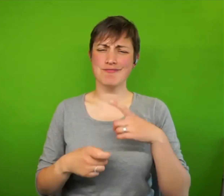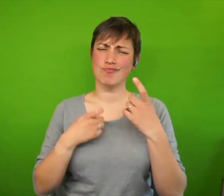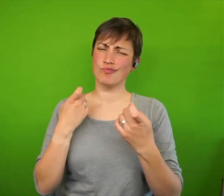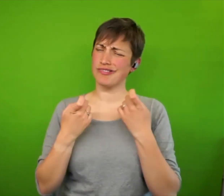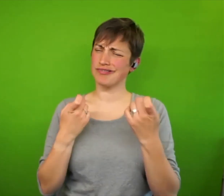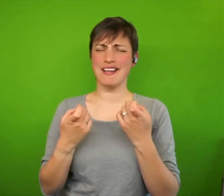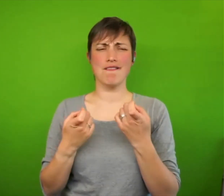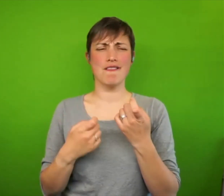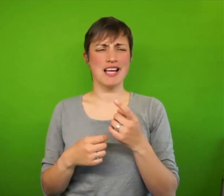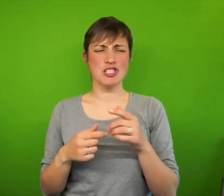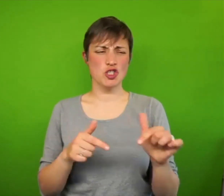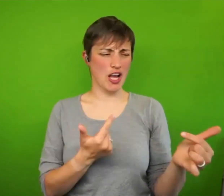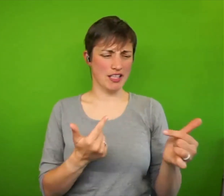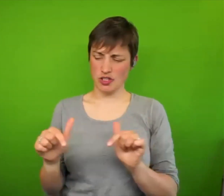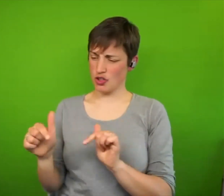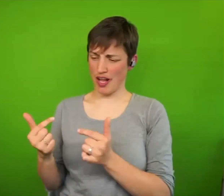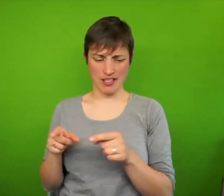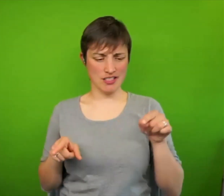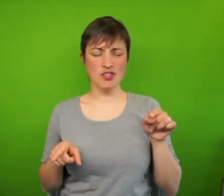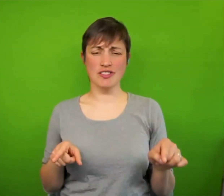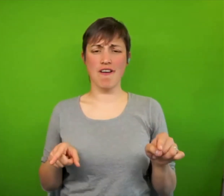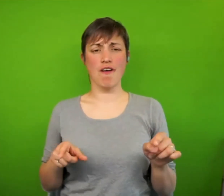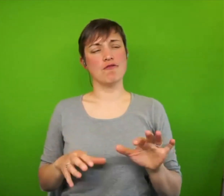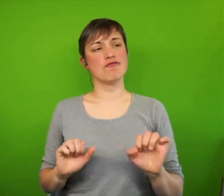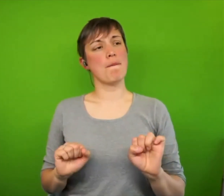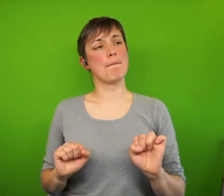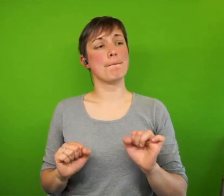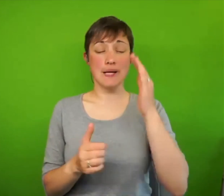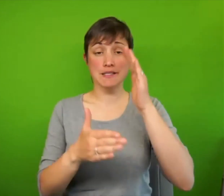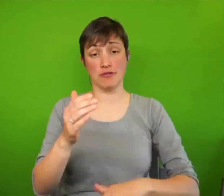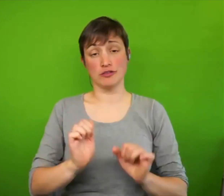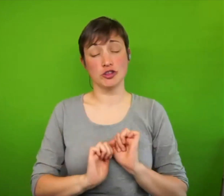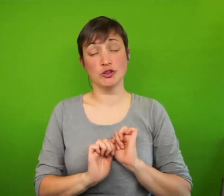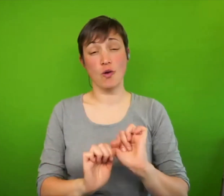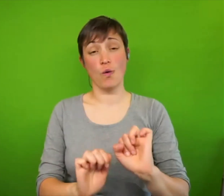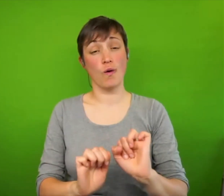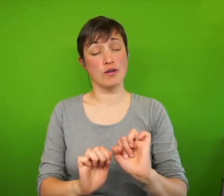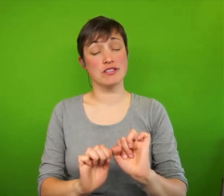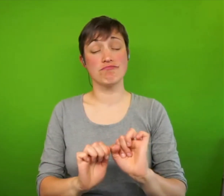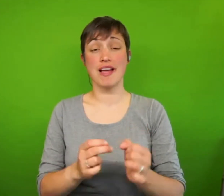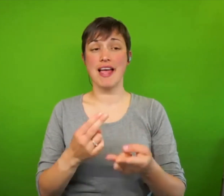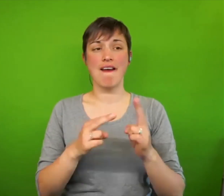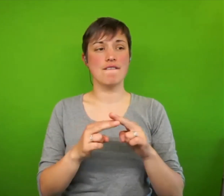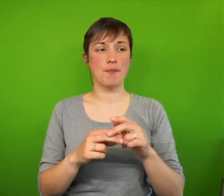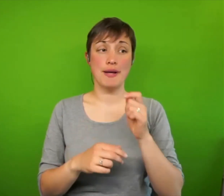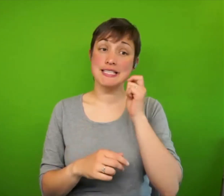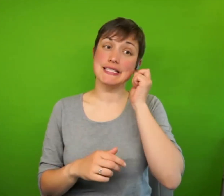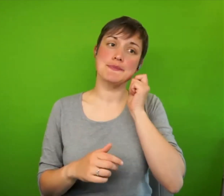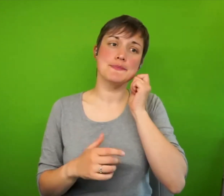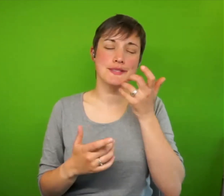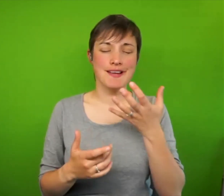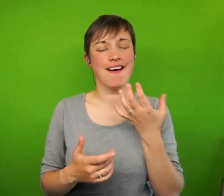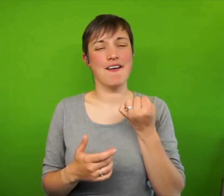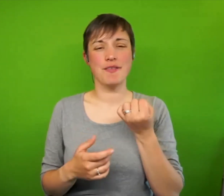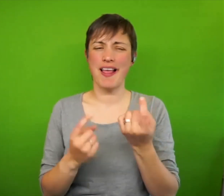both of those challenges if from your vast experiences, I guess any tips in a way you've got for us any lessons that you've